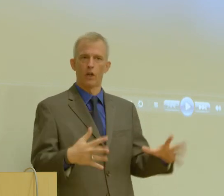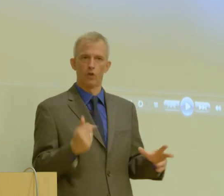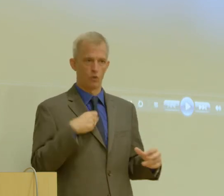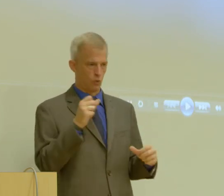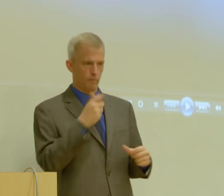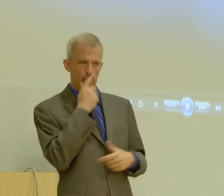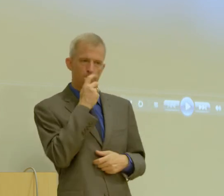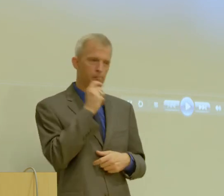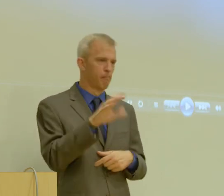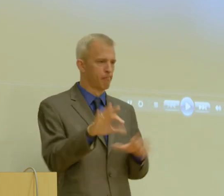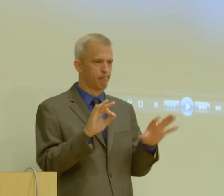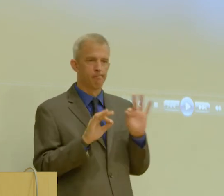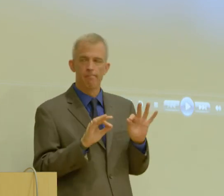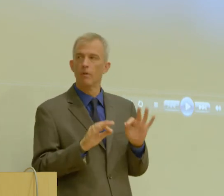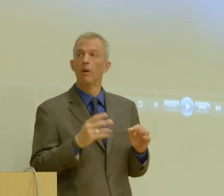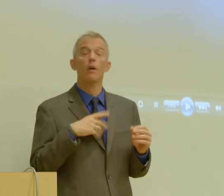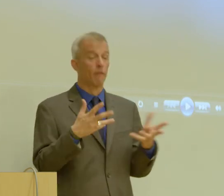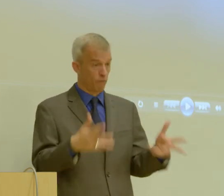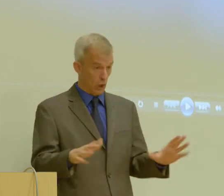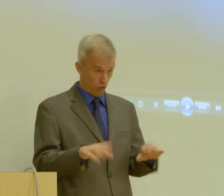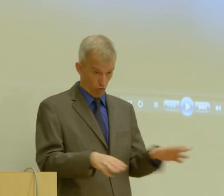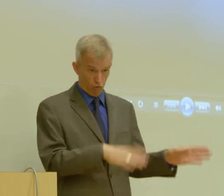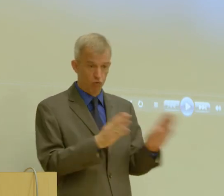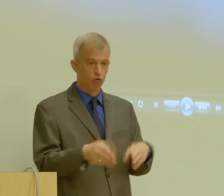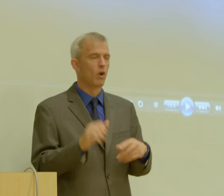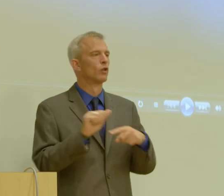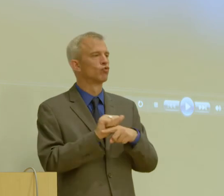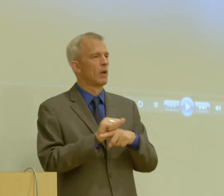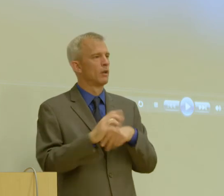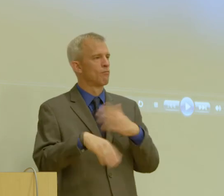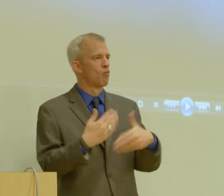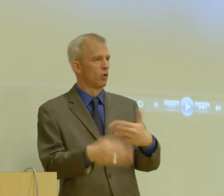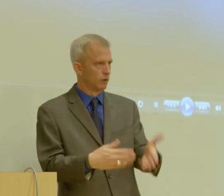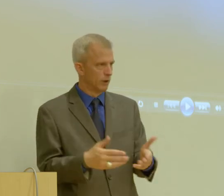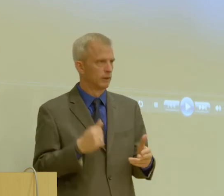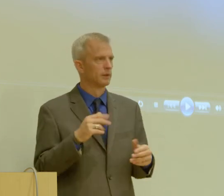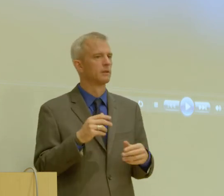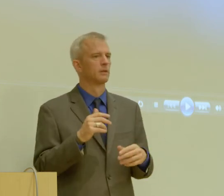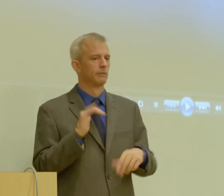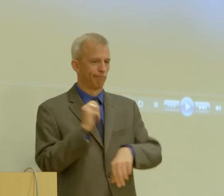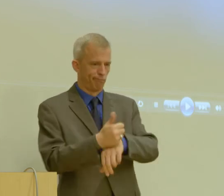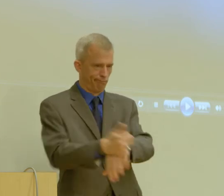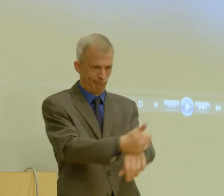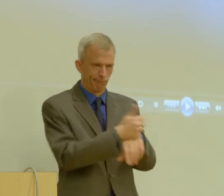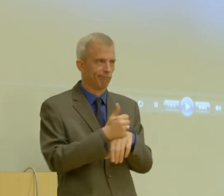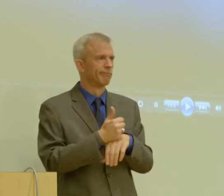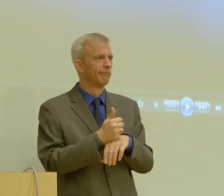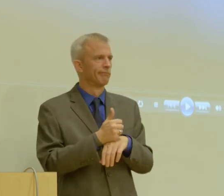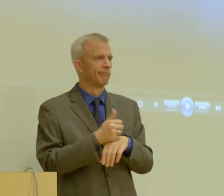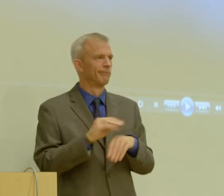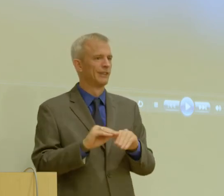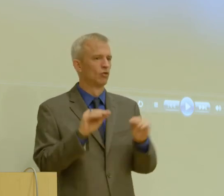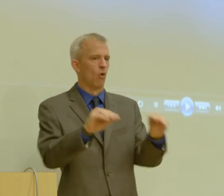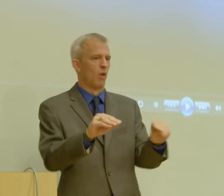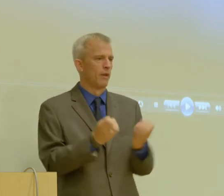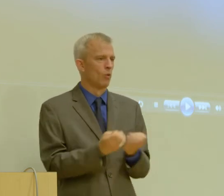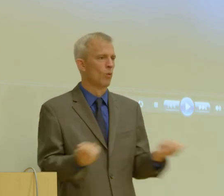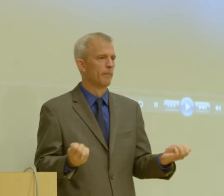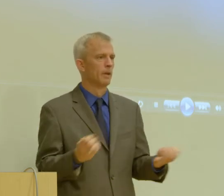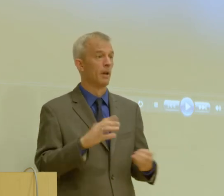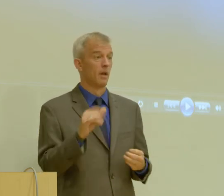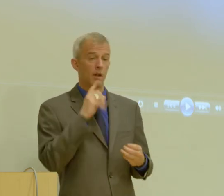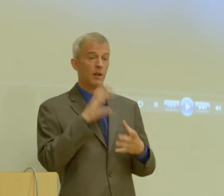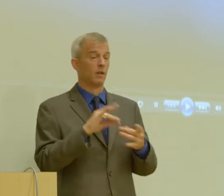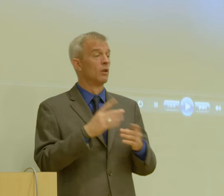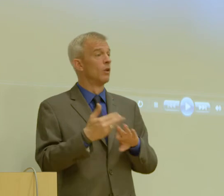that out, they start that training process, start, uh, installing that equipment. And, um, as mentioned earlier by, uh, by